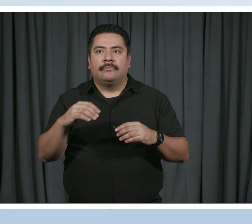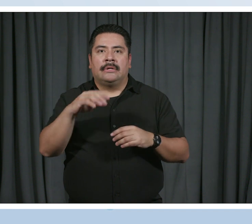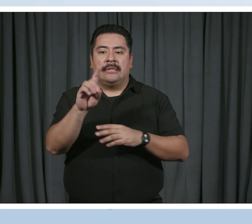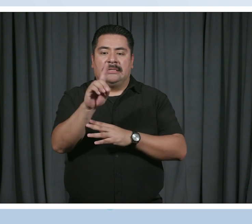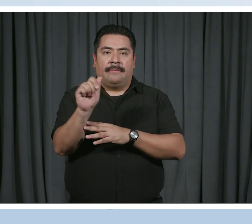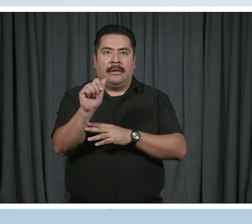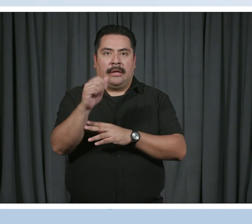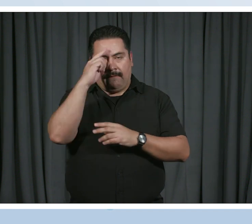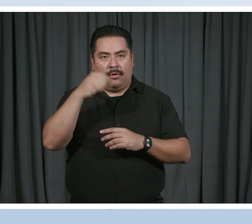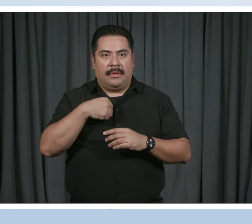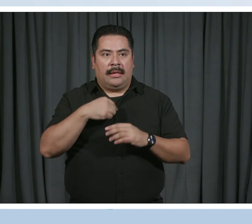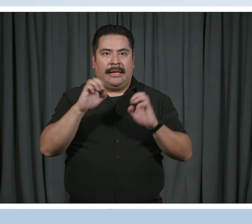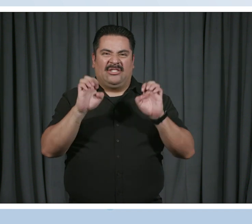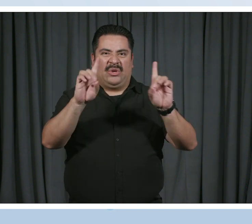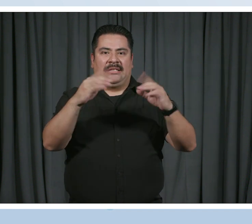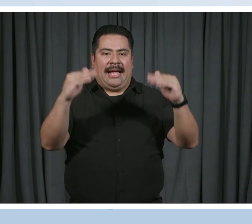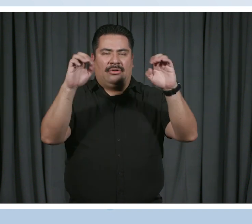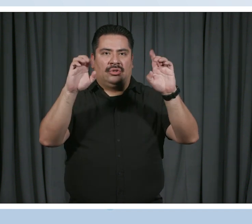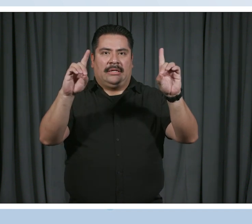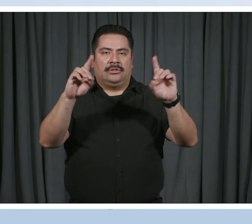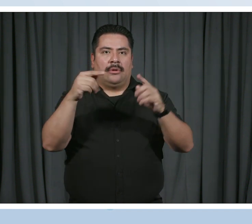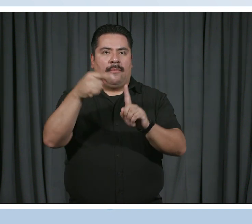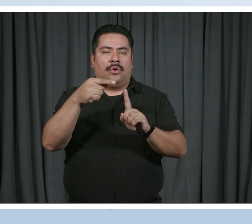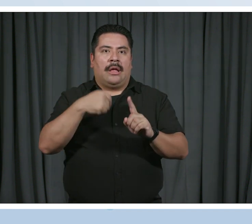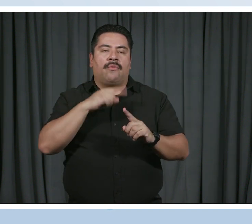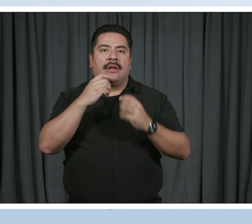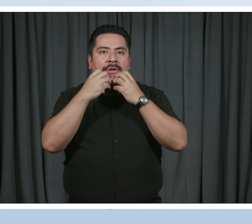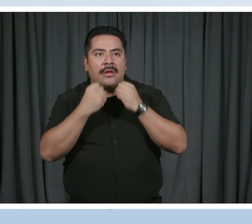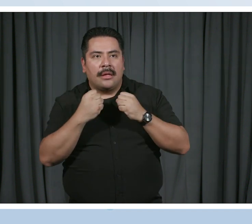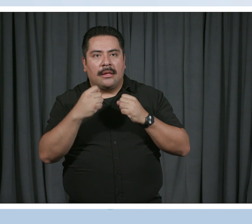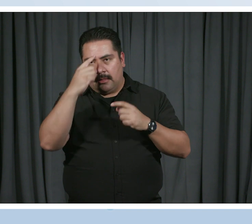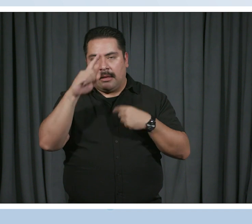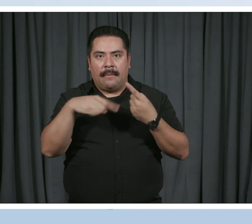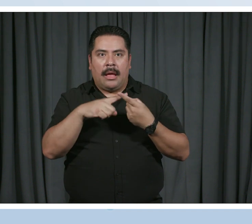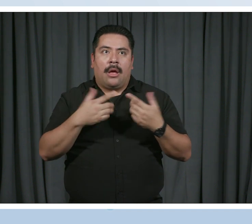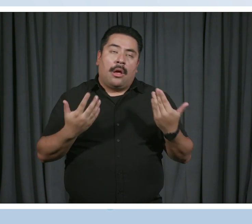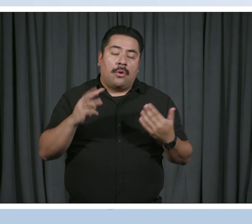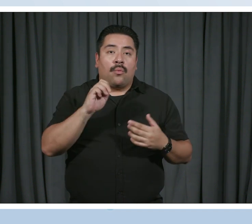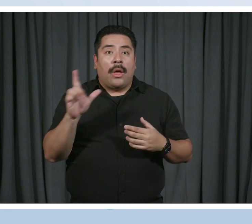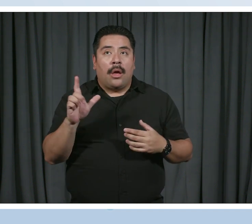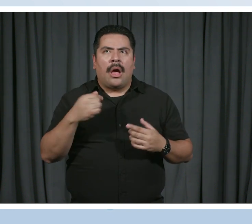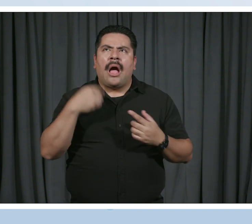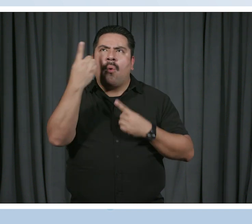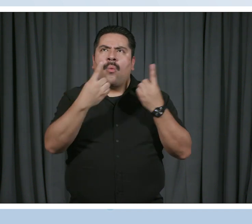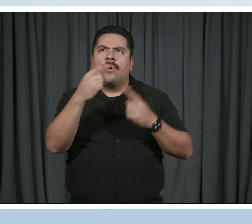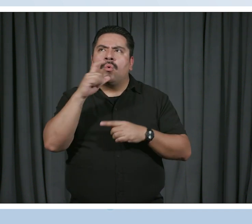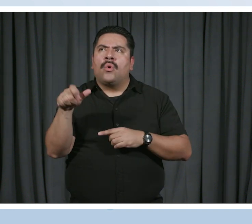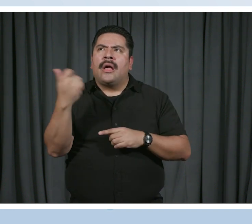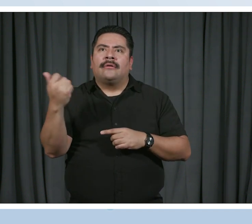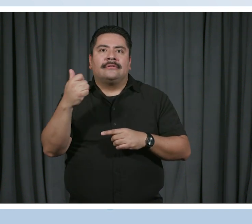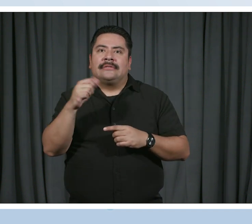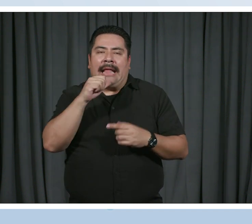really kind of a point that I very much cherish and also kind of think about like, well, I wonder who else is not